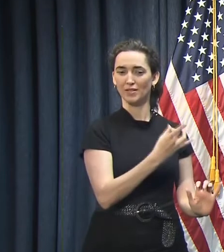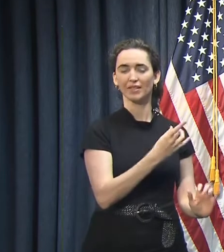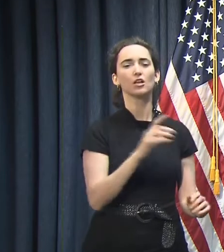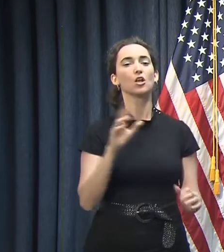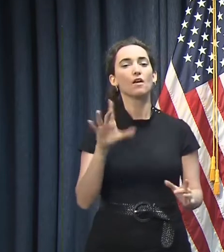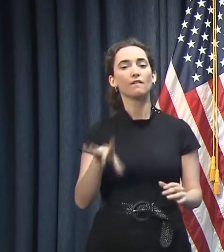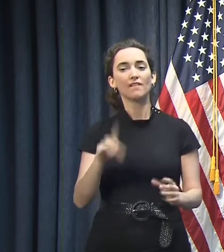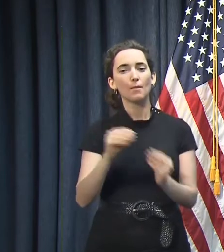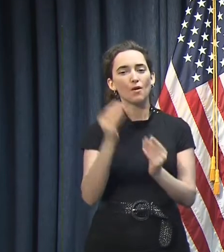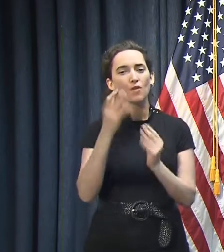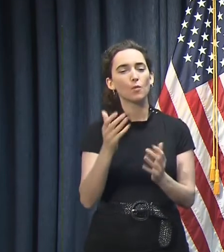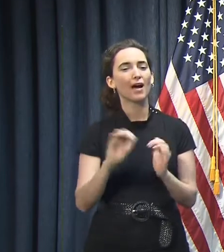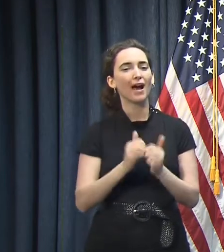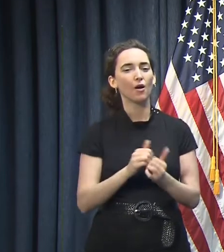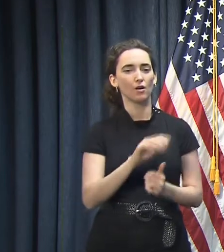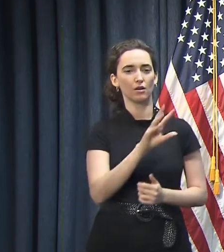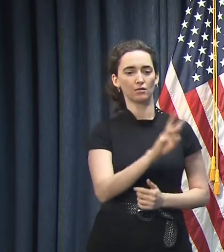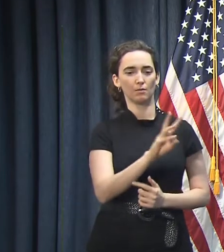.gov.